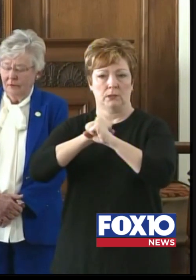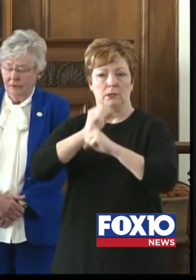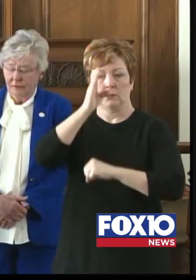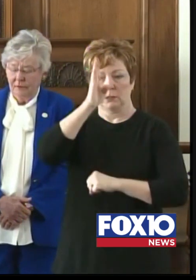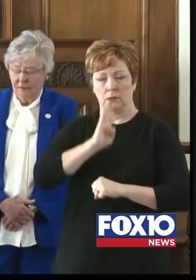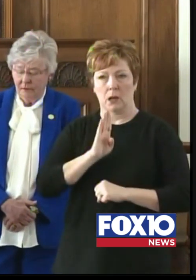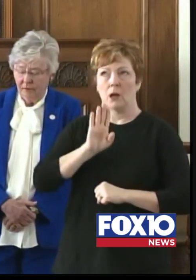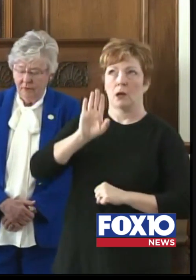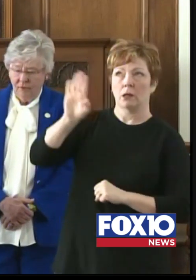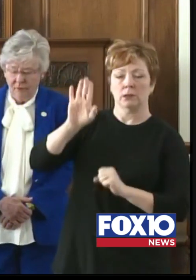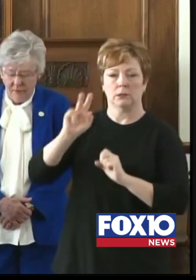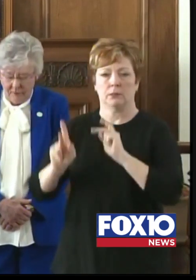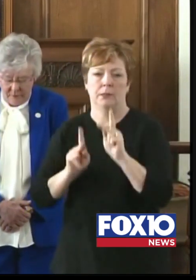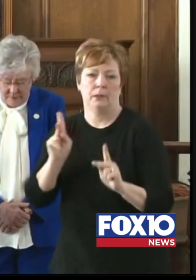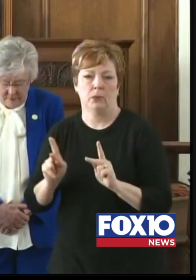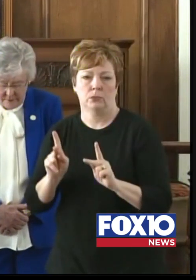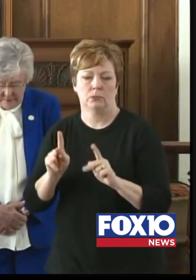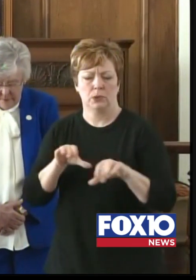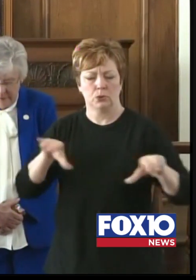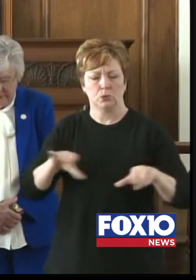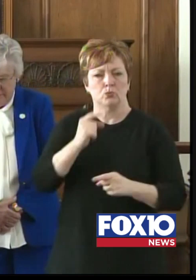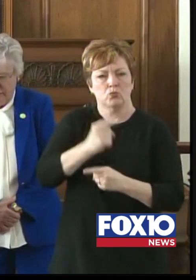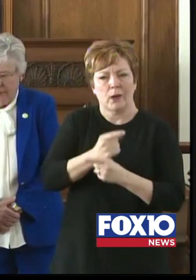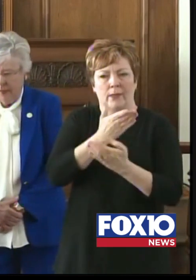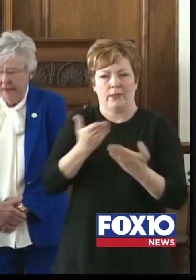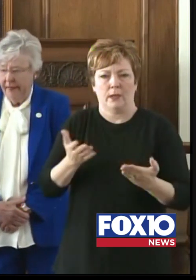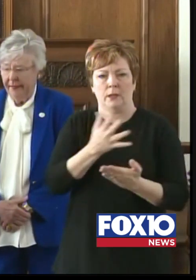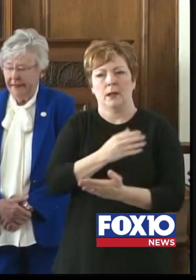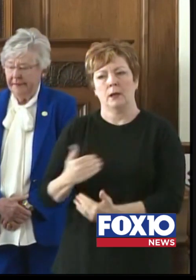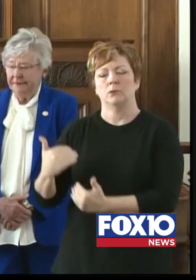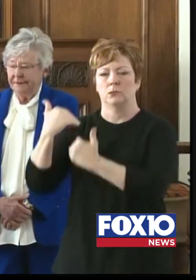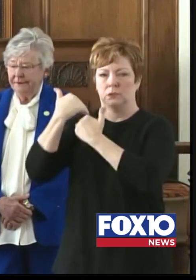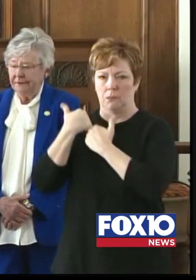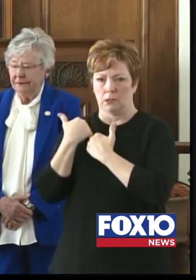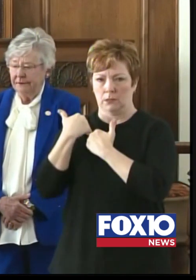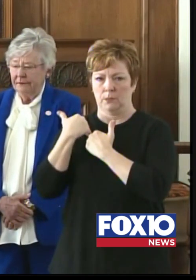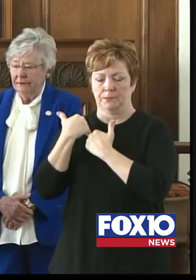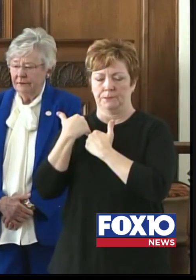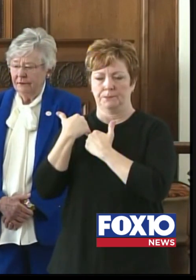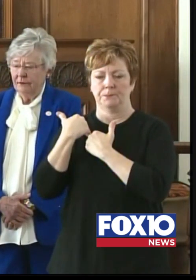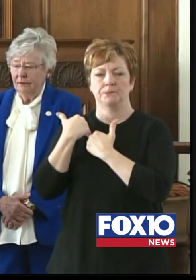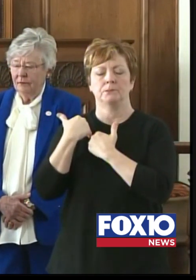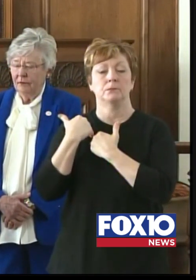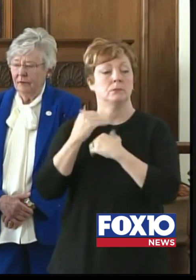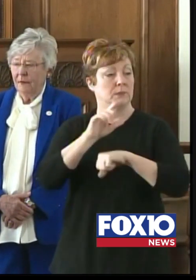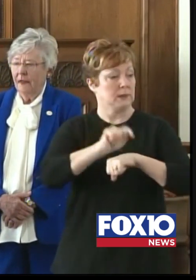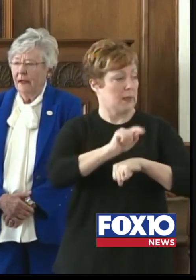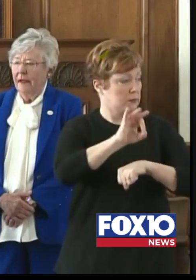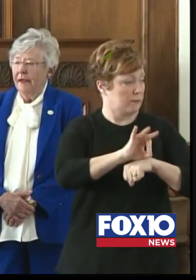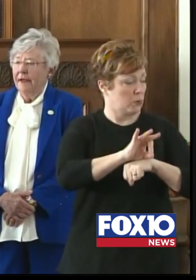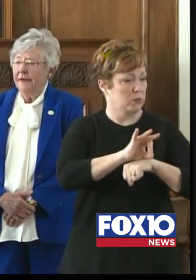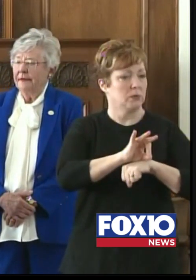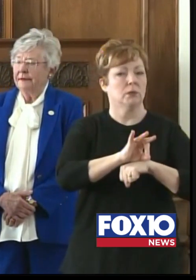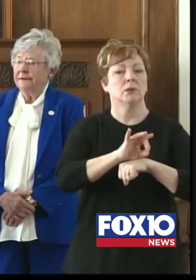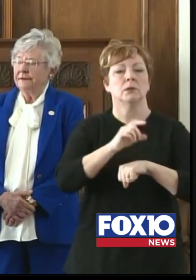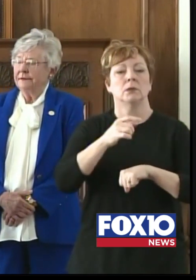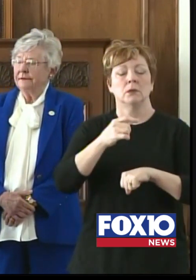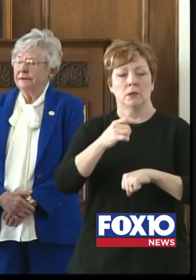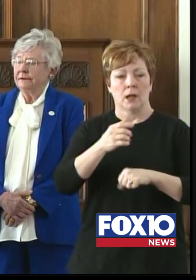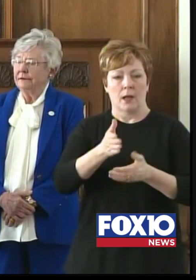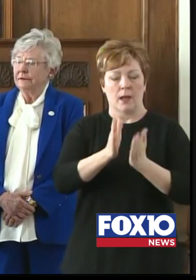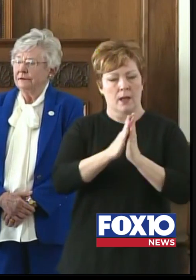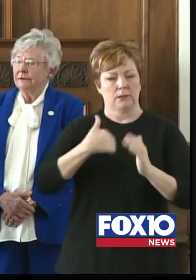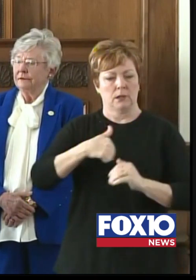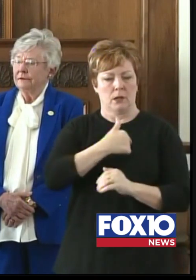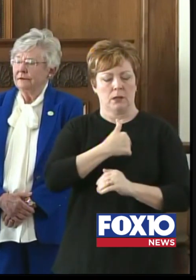and do what is right and responsible. Our task force was asked to provide for